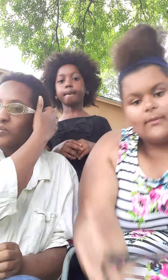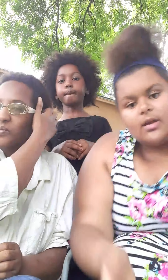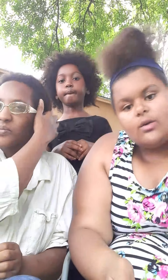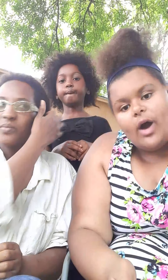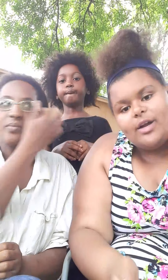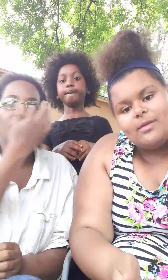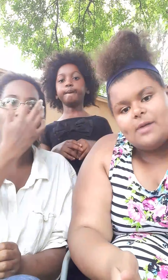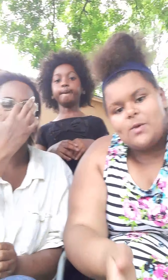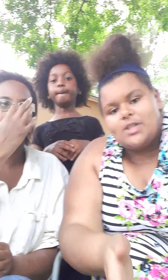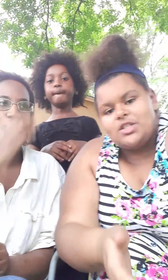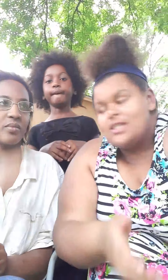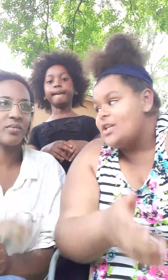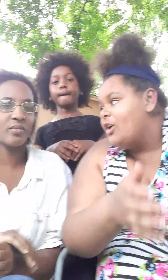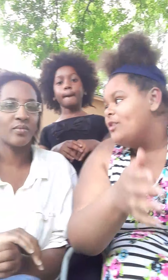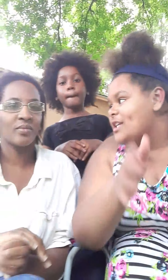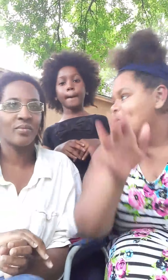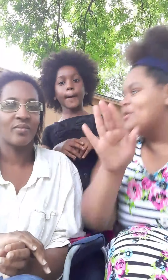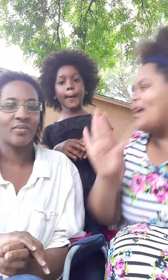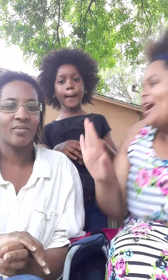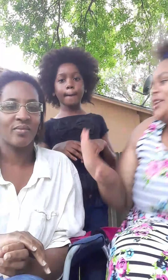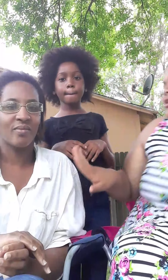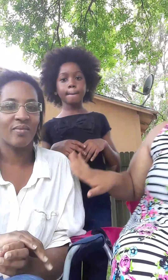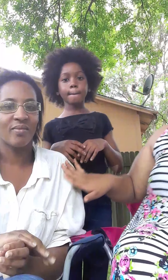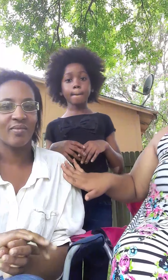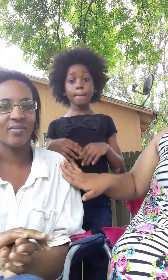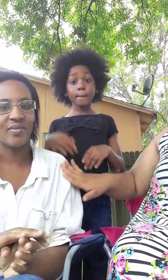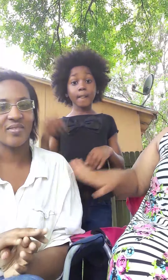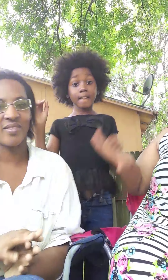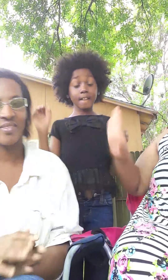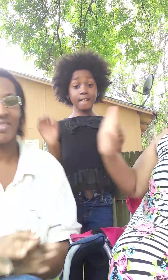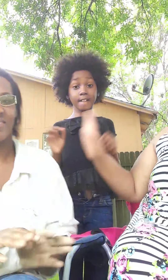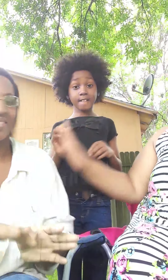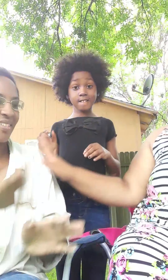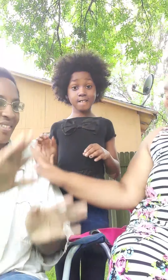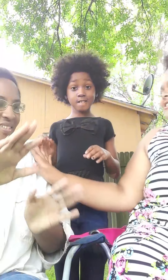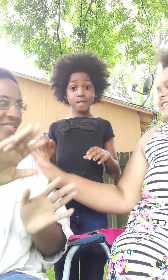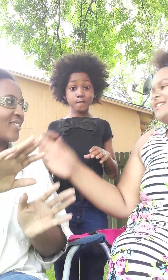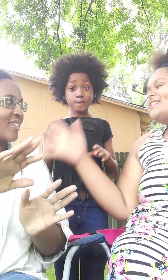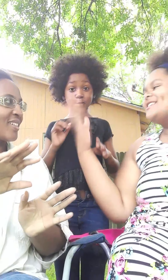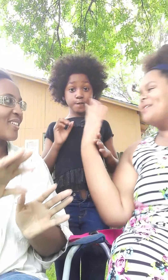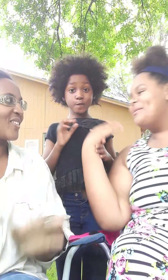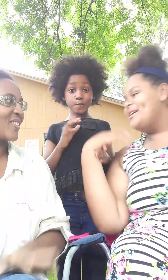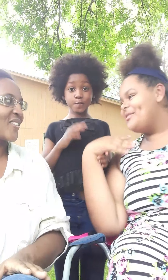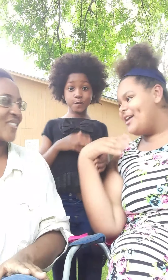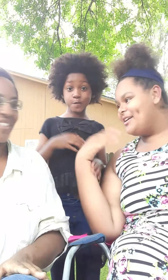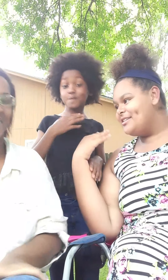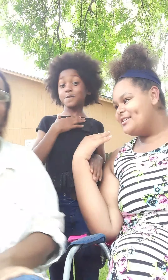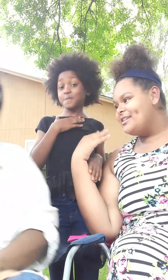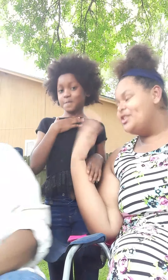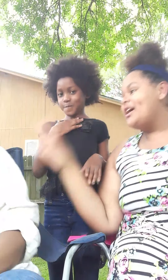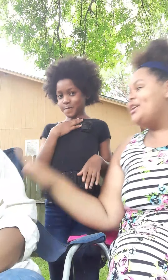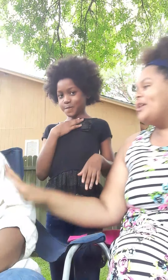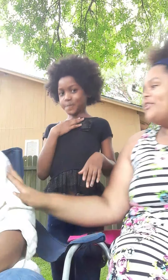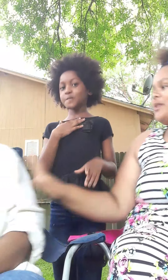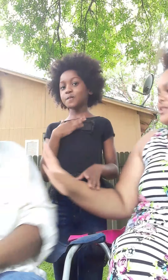While your mom's watching So this one you can't do Cause It's gonna be me and Navea You can do it if you want to